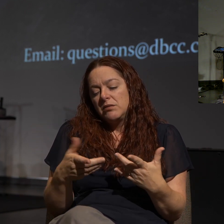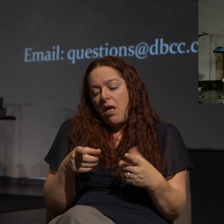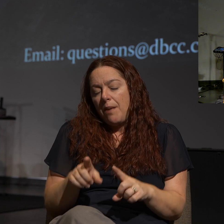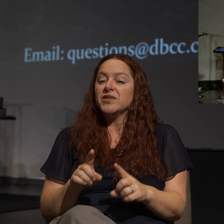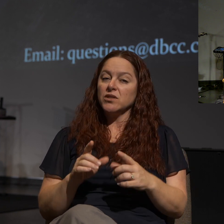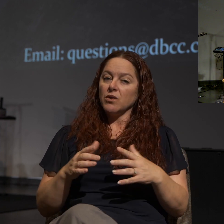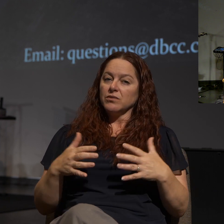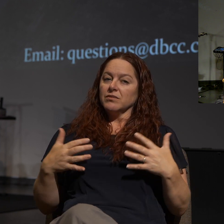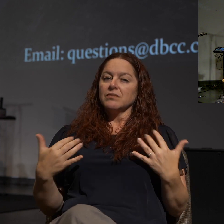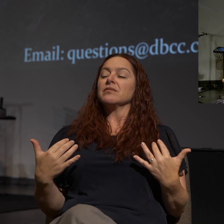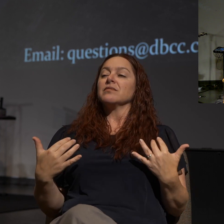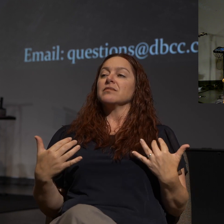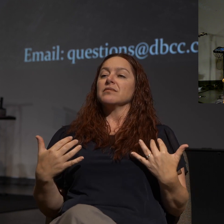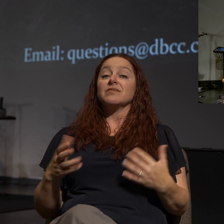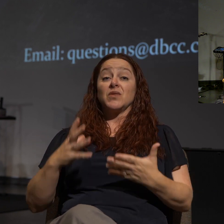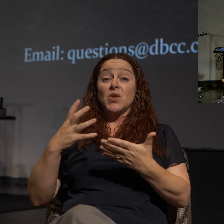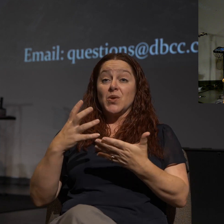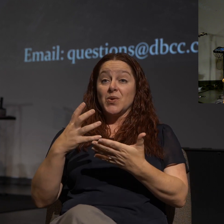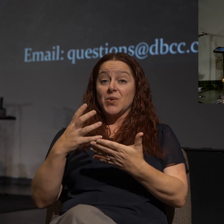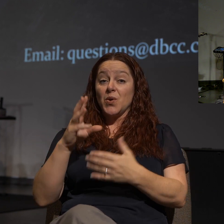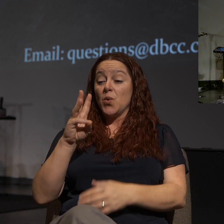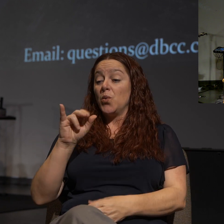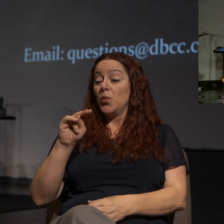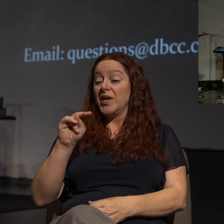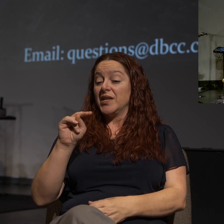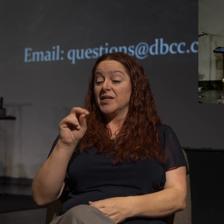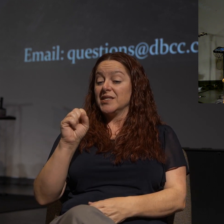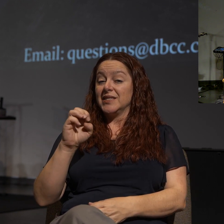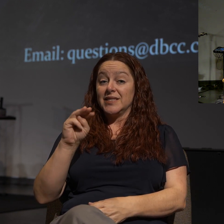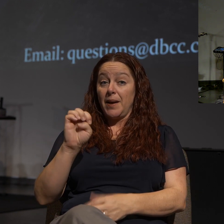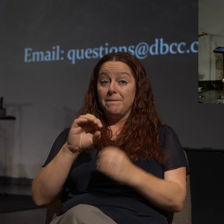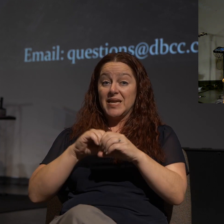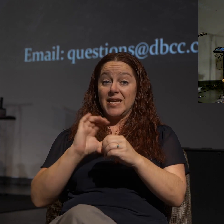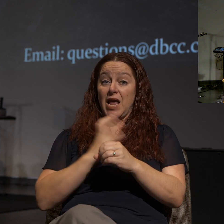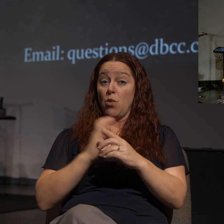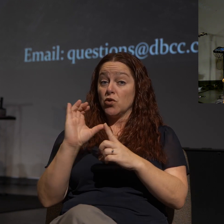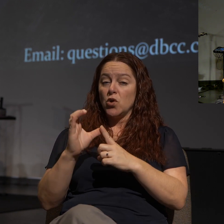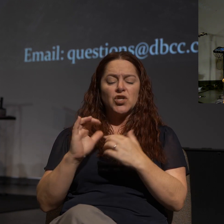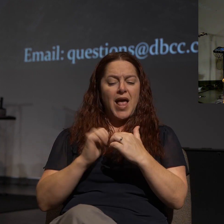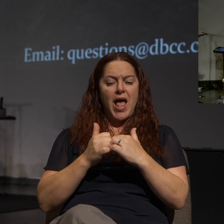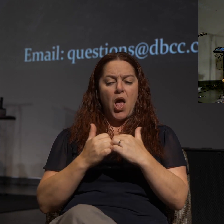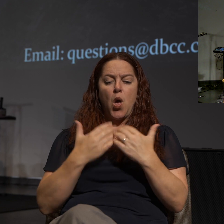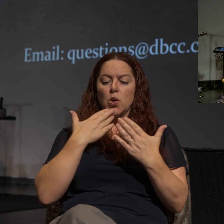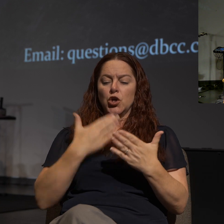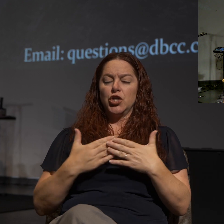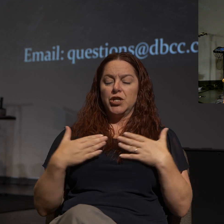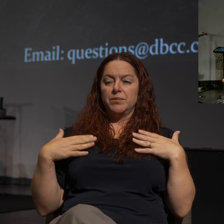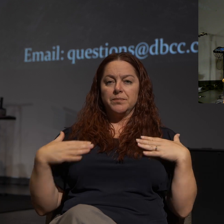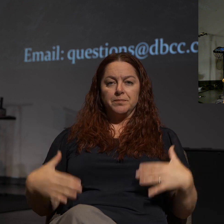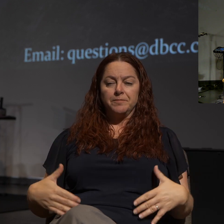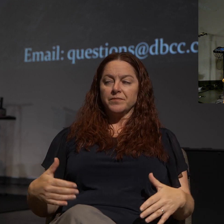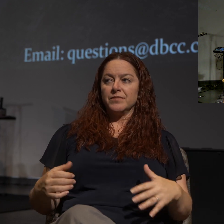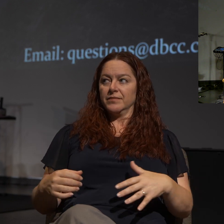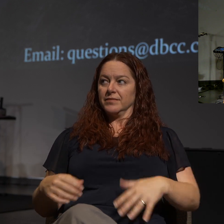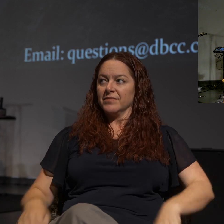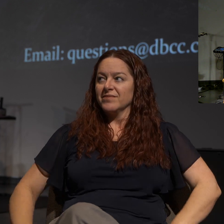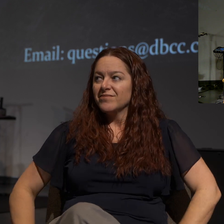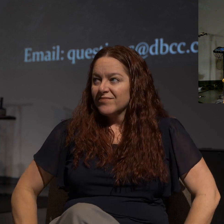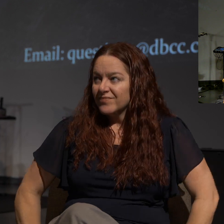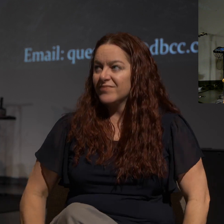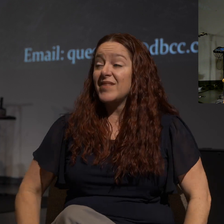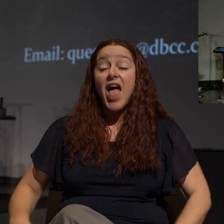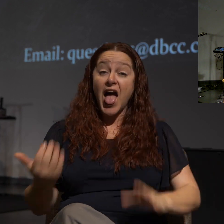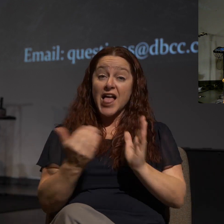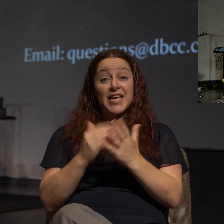posture. So, when it comes to being winsome in our culture, how can we have a good posture? Well, again, somewhat obvious,